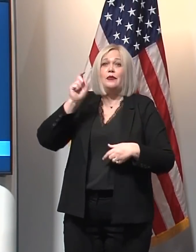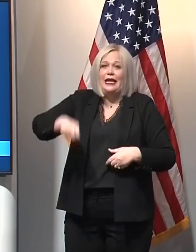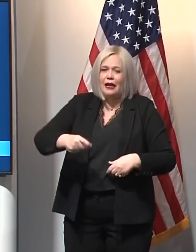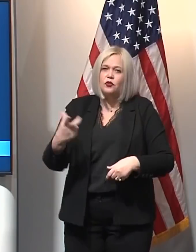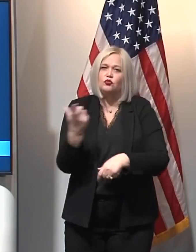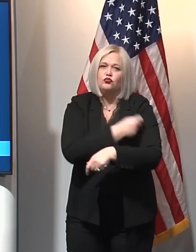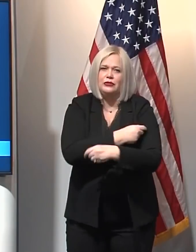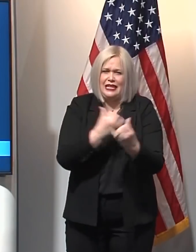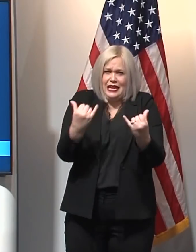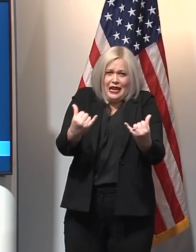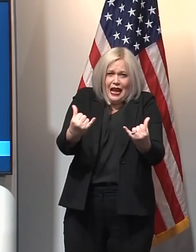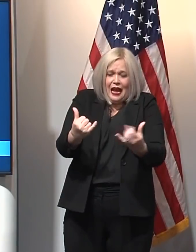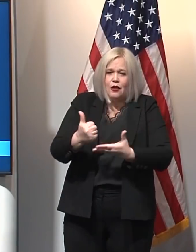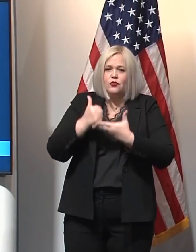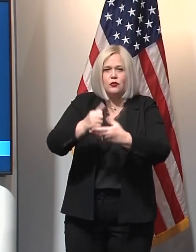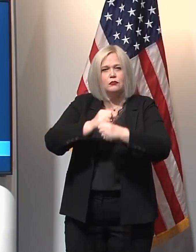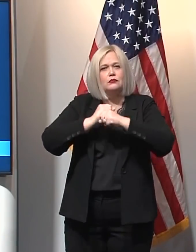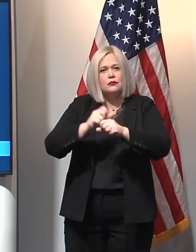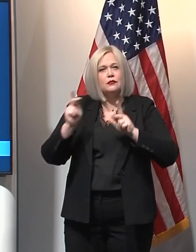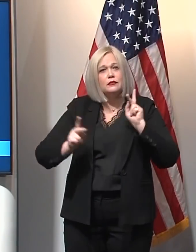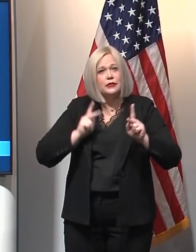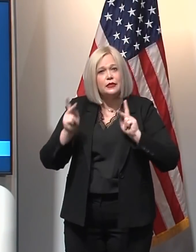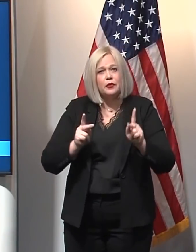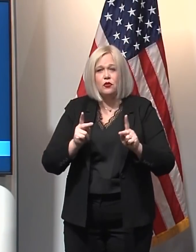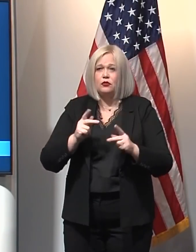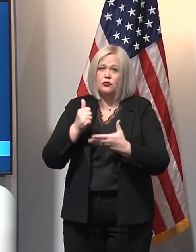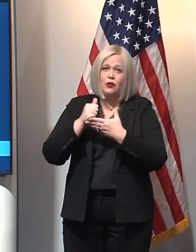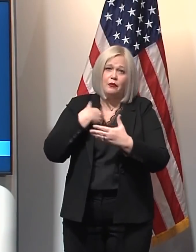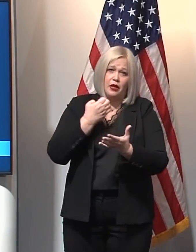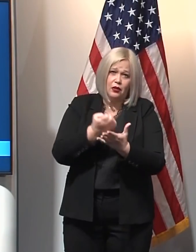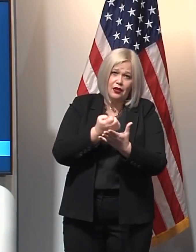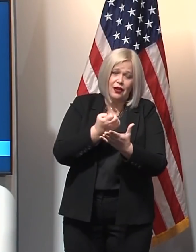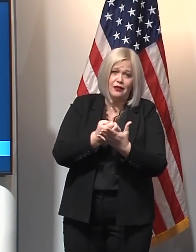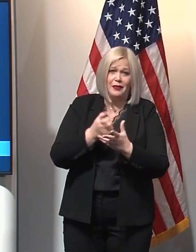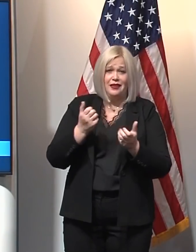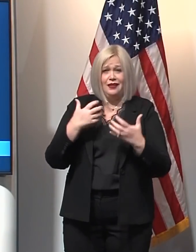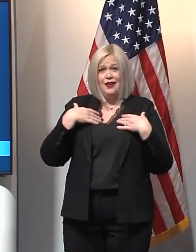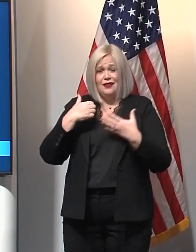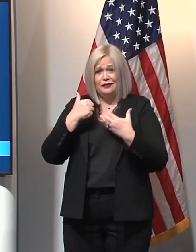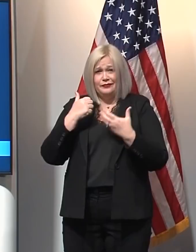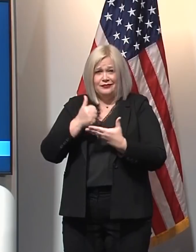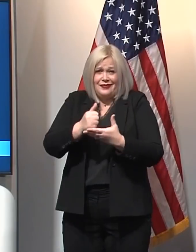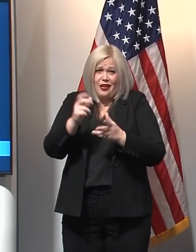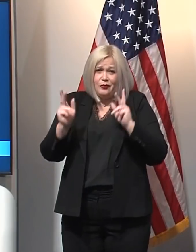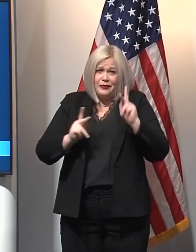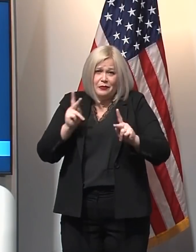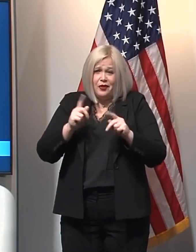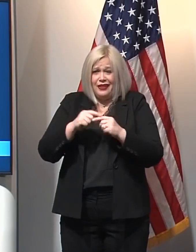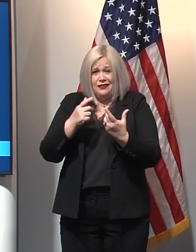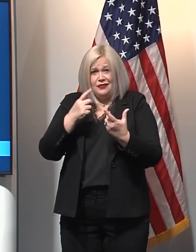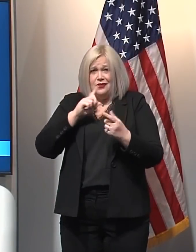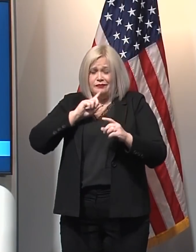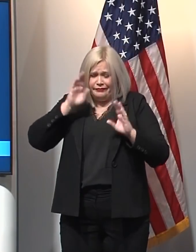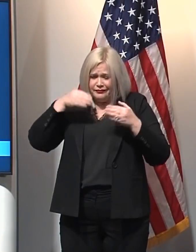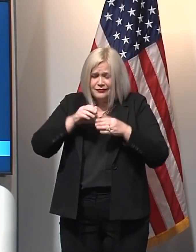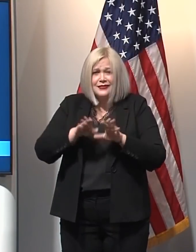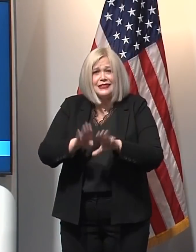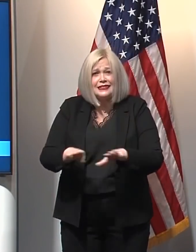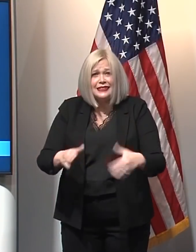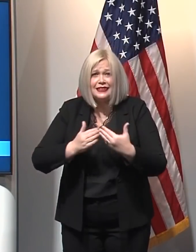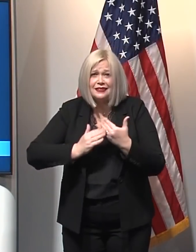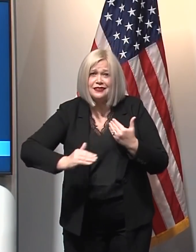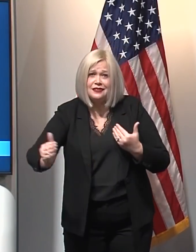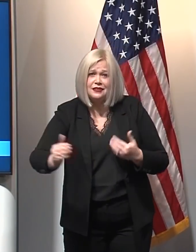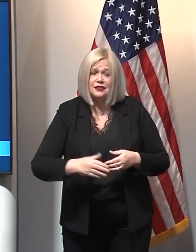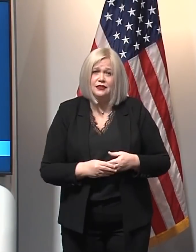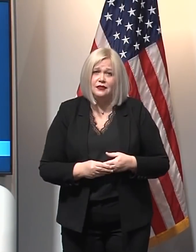swiftly for the health of our people, for the sake of our economy, for the sake of our kids. Without building on the momentum that